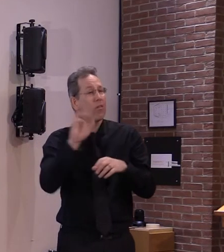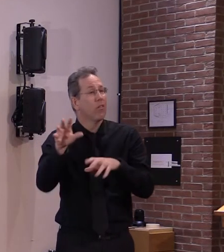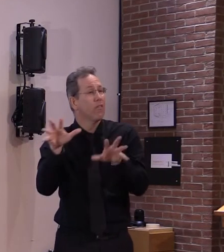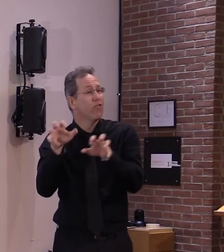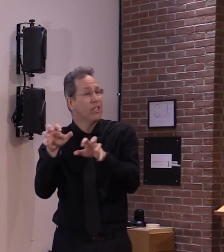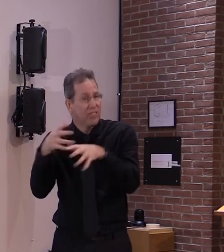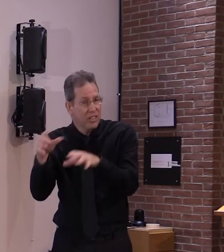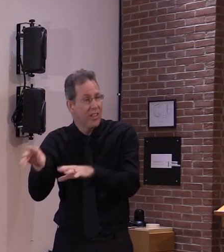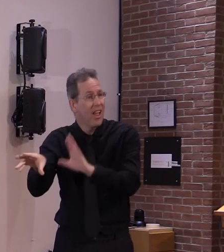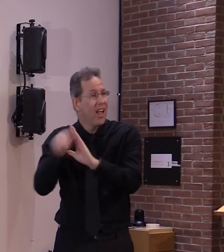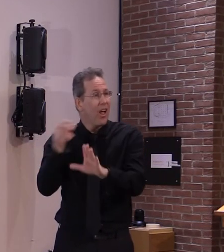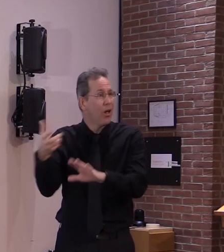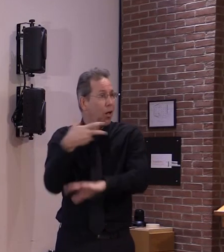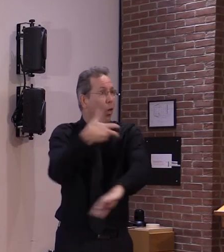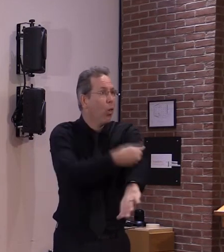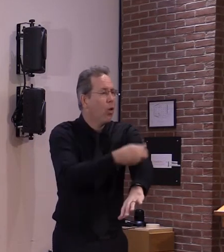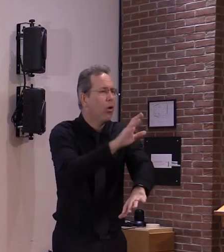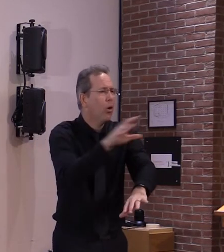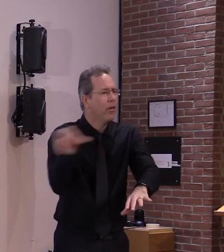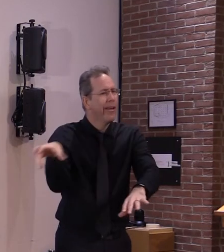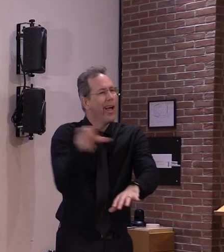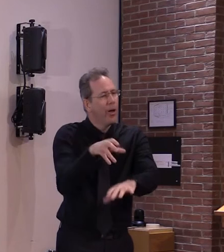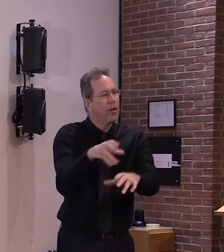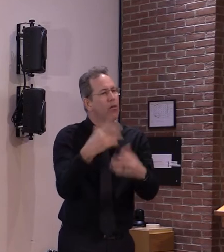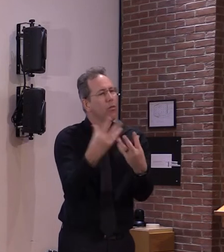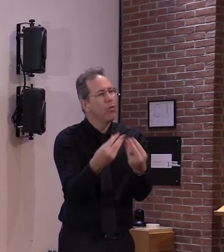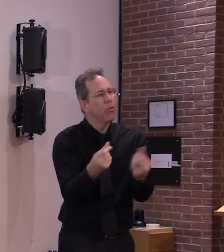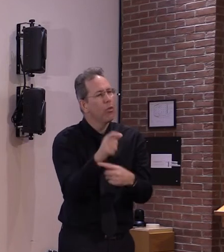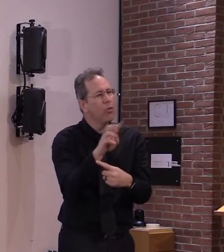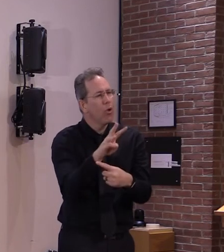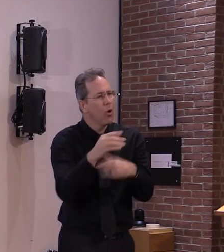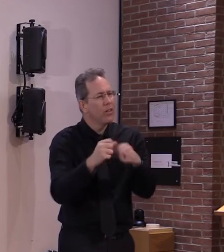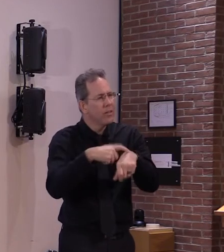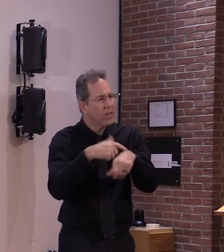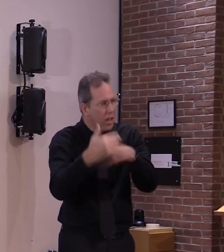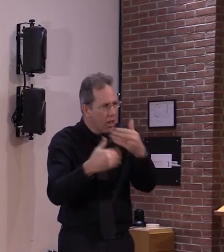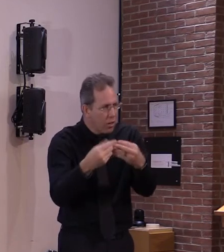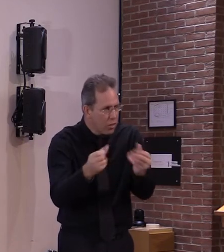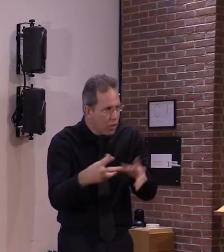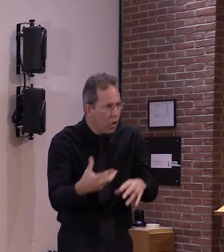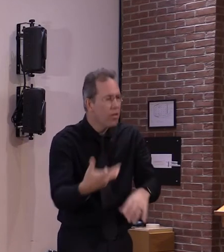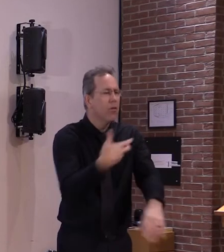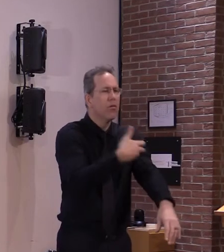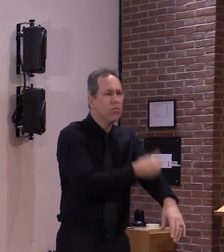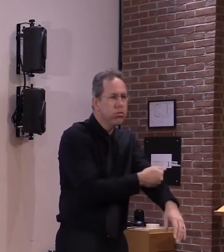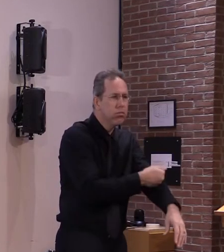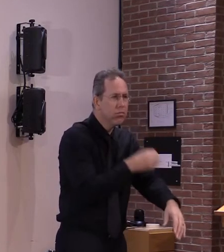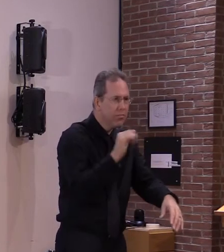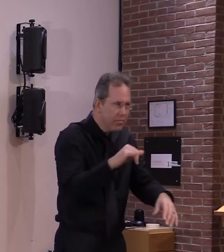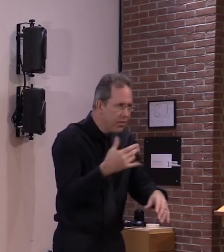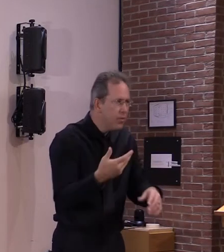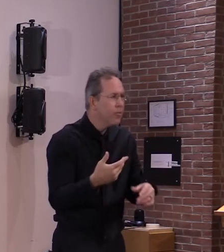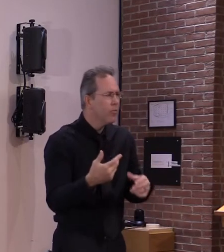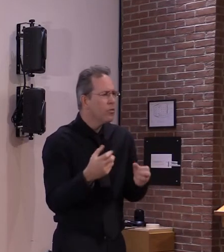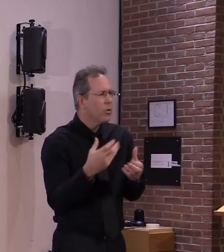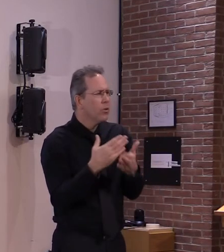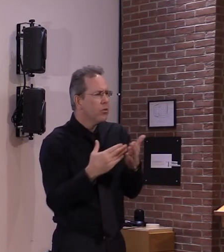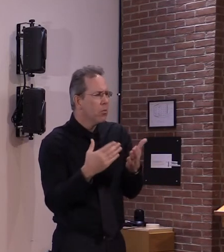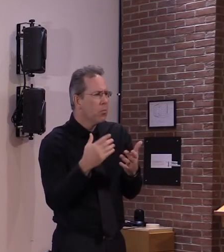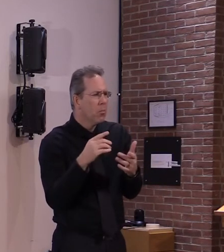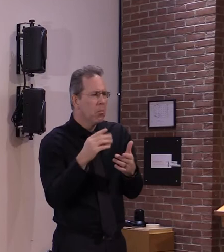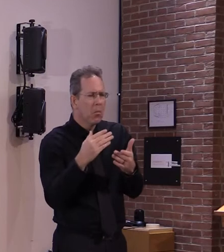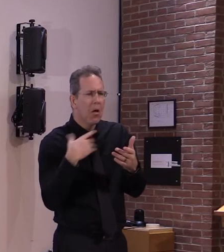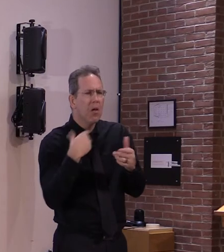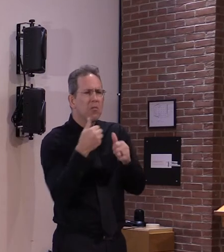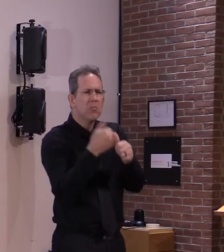be the challenge that they may have thought they would have had so we'll see but uh clearly we're going to be